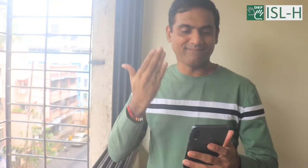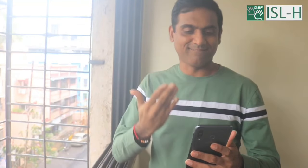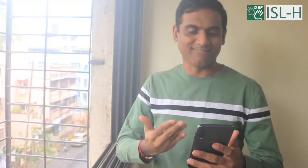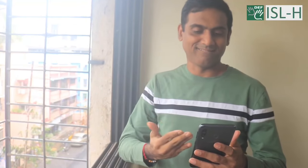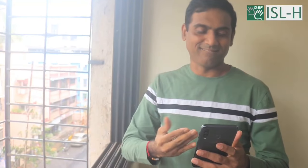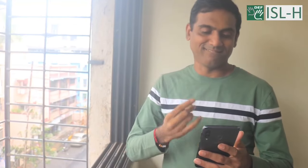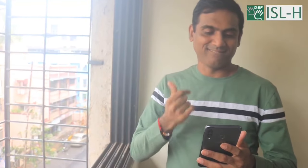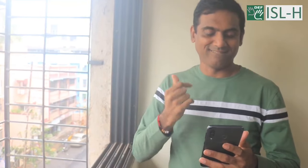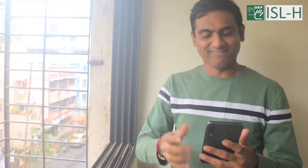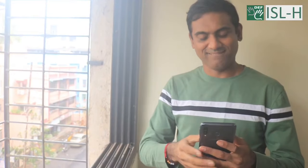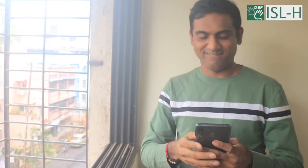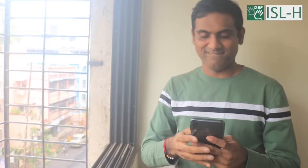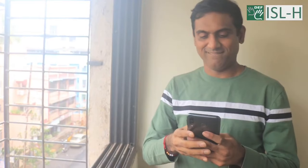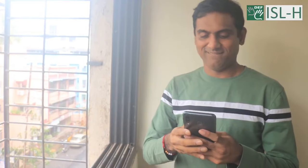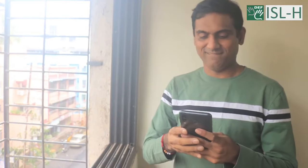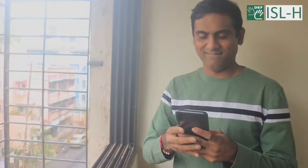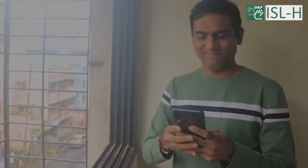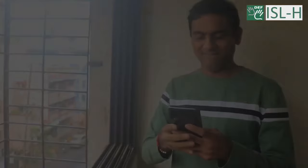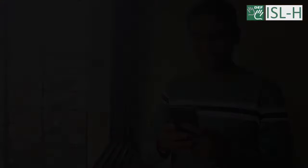Oh, maybe I can join the sign language class.